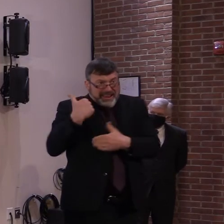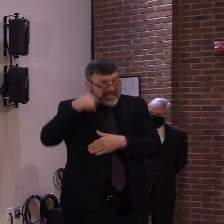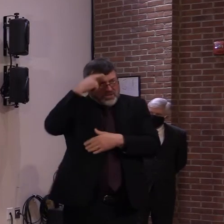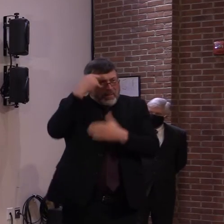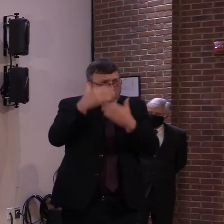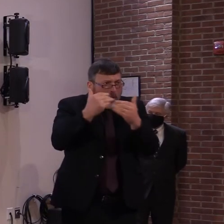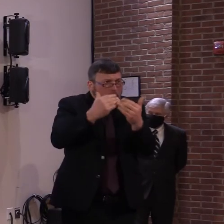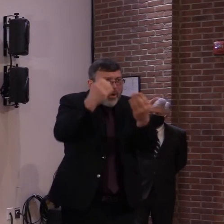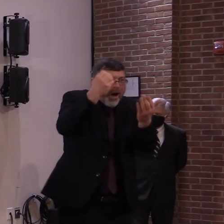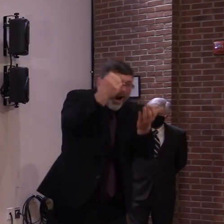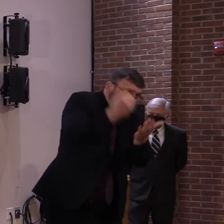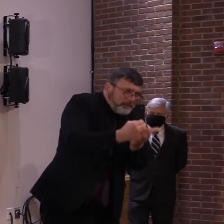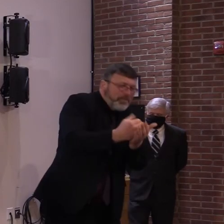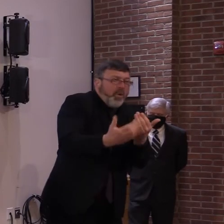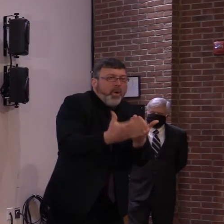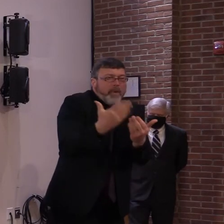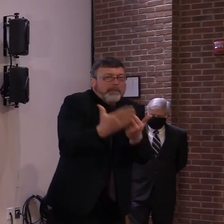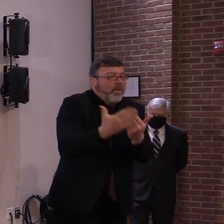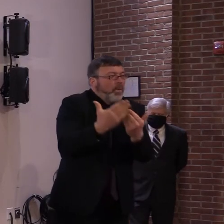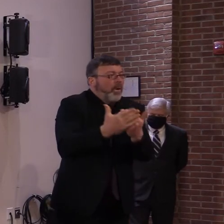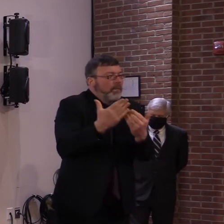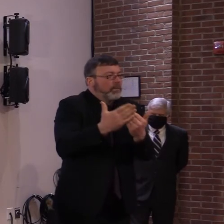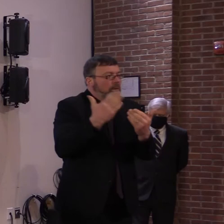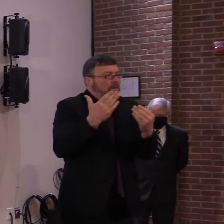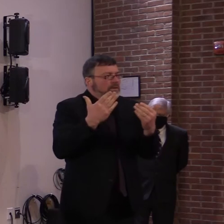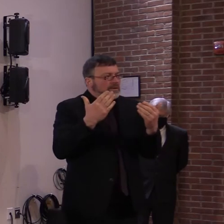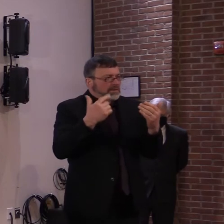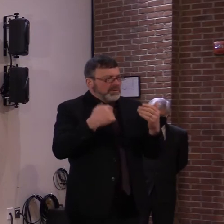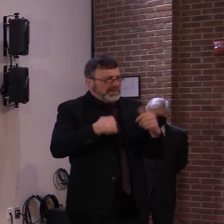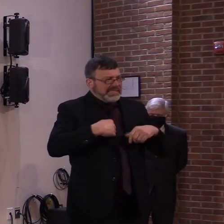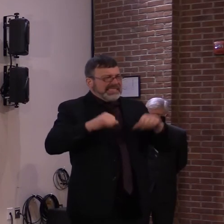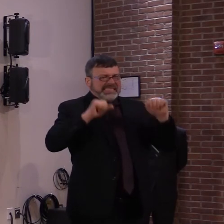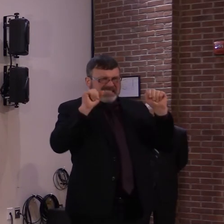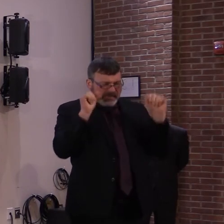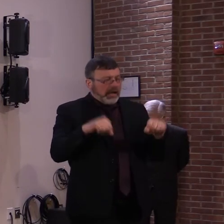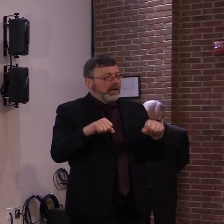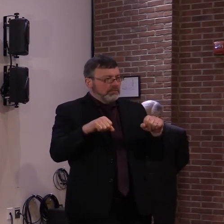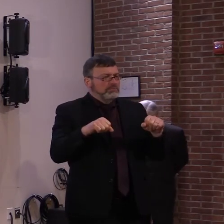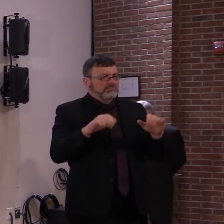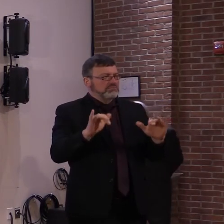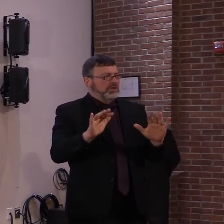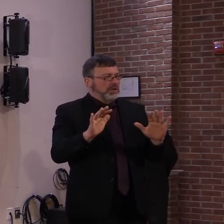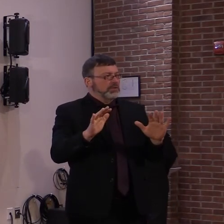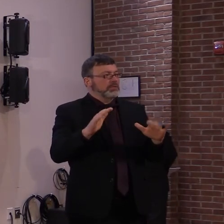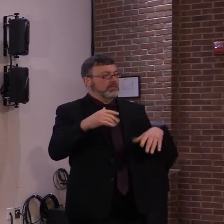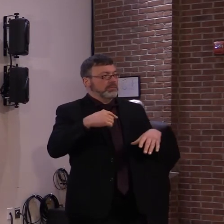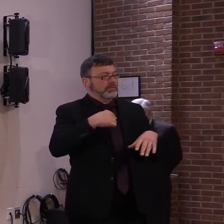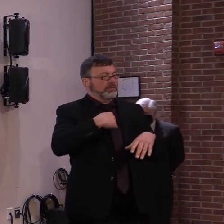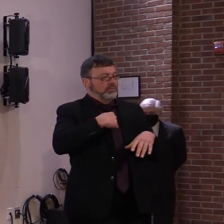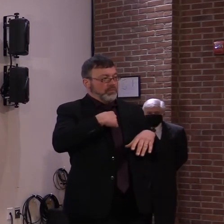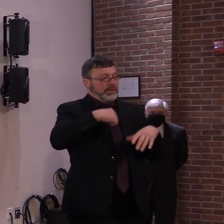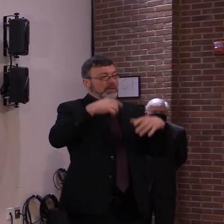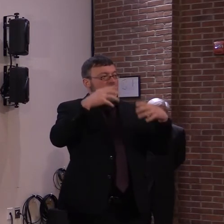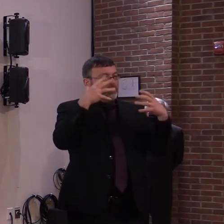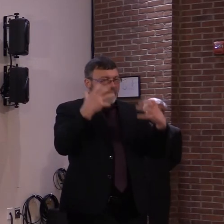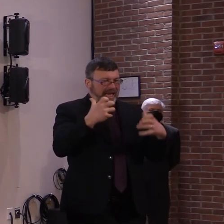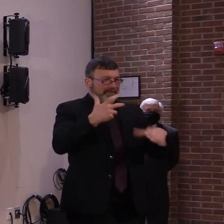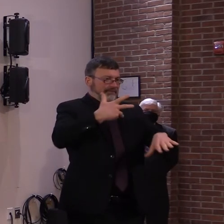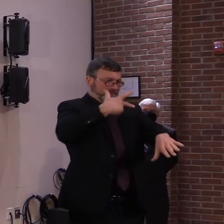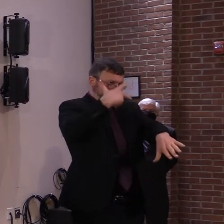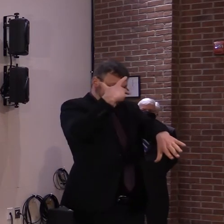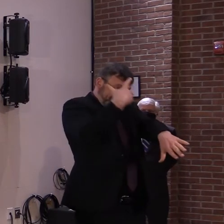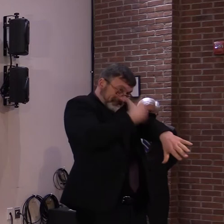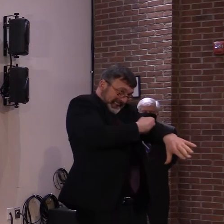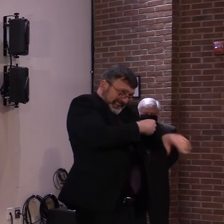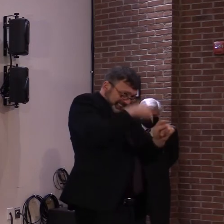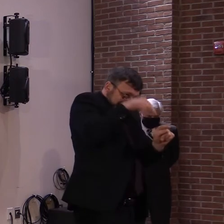ability today, and it's up to us to make sure that we do that until we're able to vaccinate the vast majority of the population, which is going